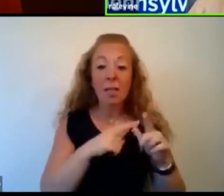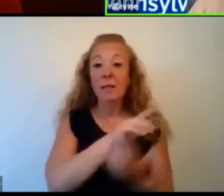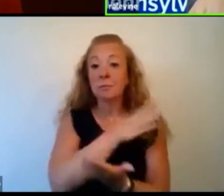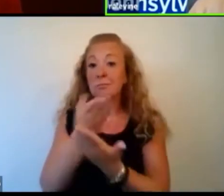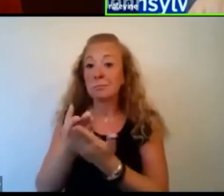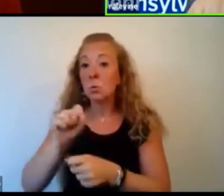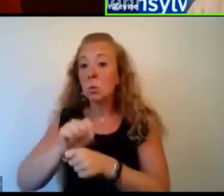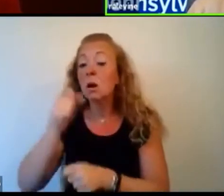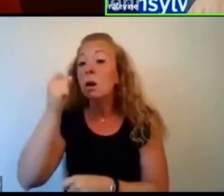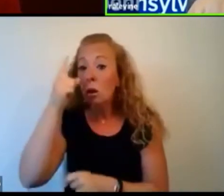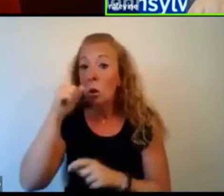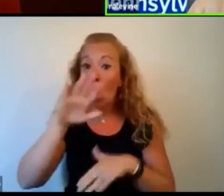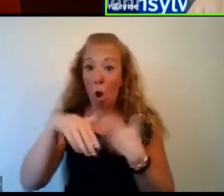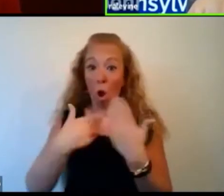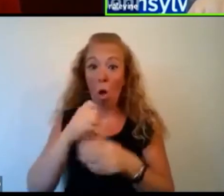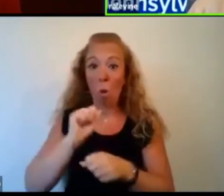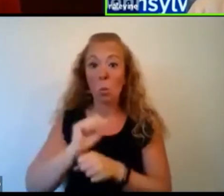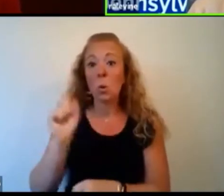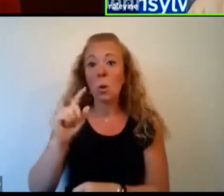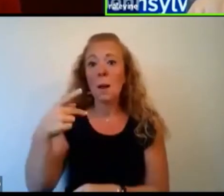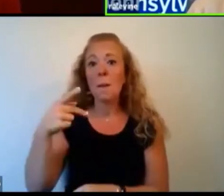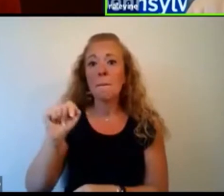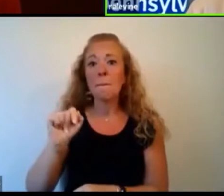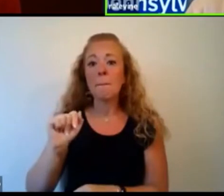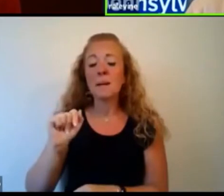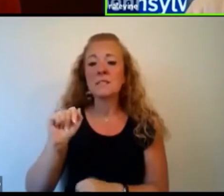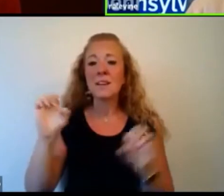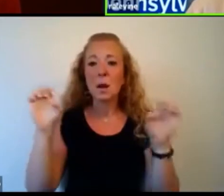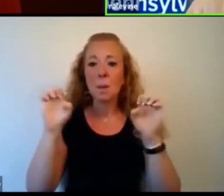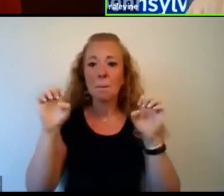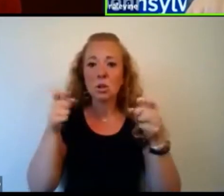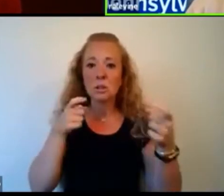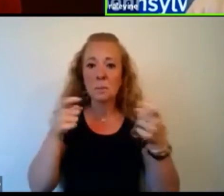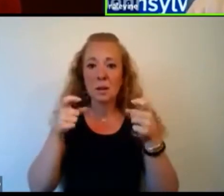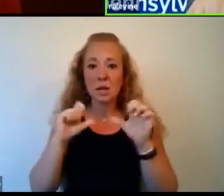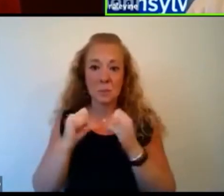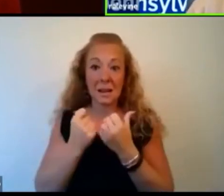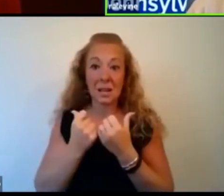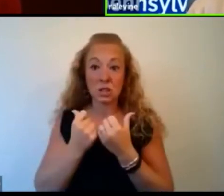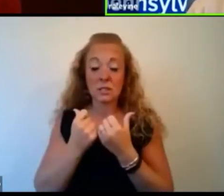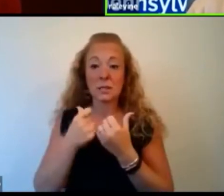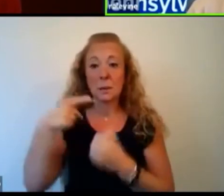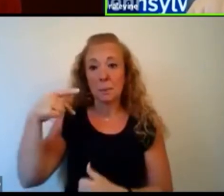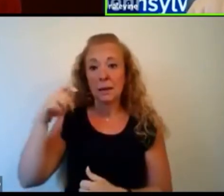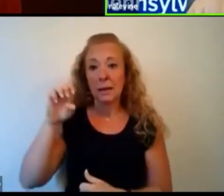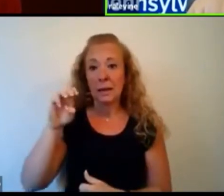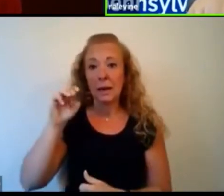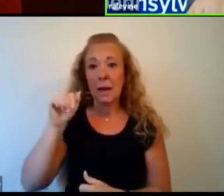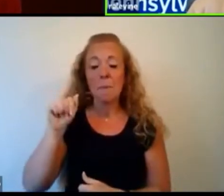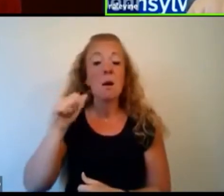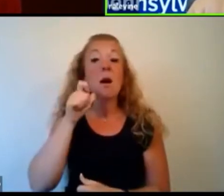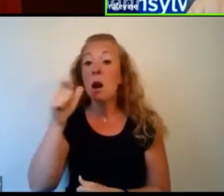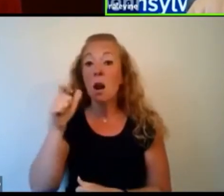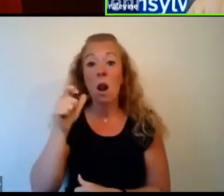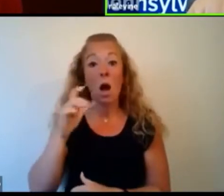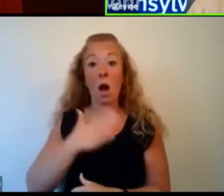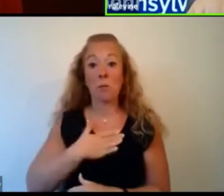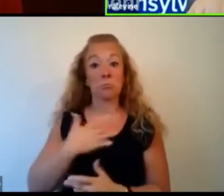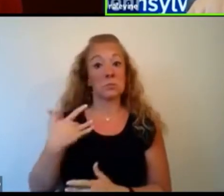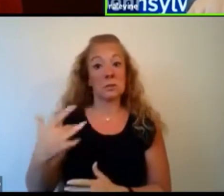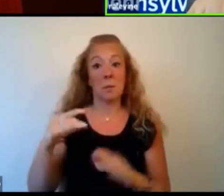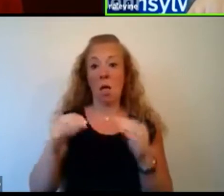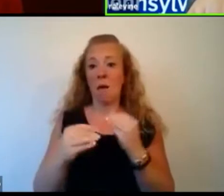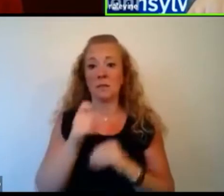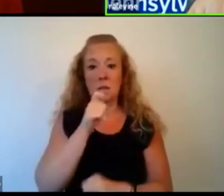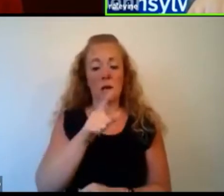actually at the Pennsylvania Emergency Management Agency. So none of us are in our regular offices. Some people are working